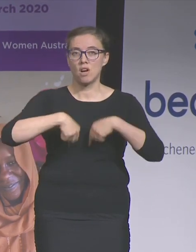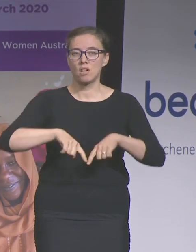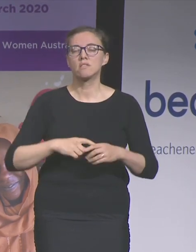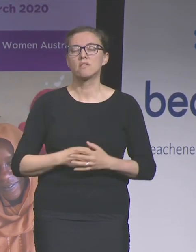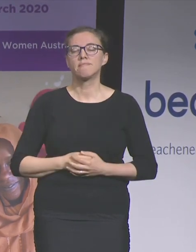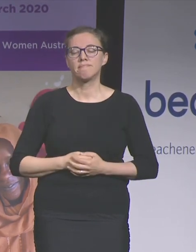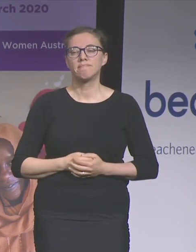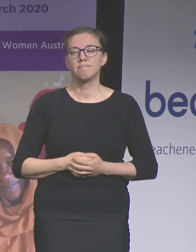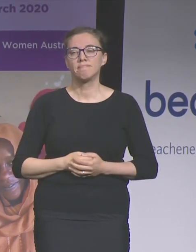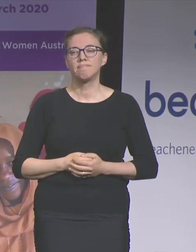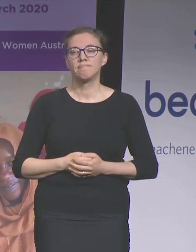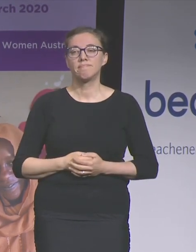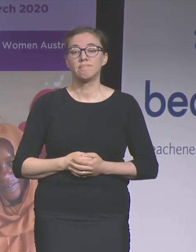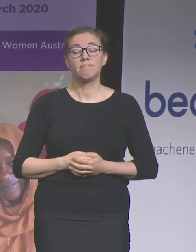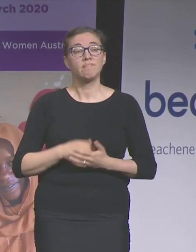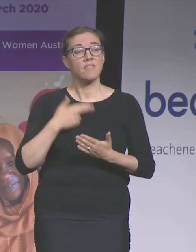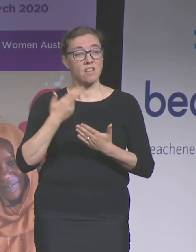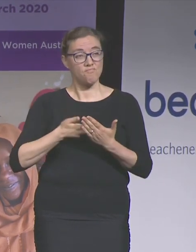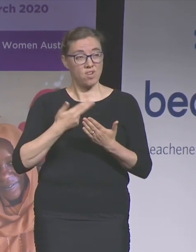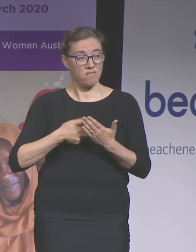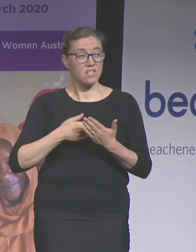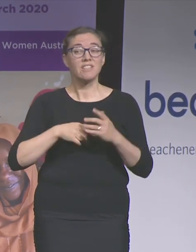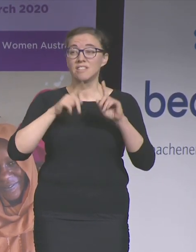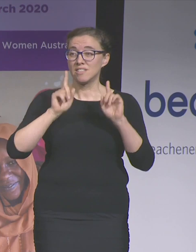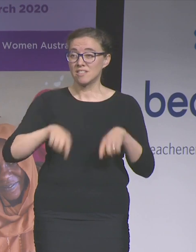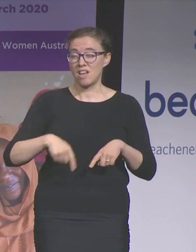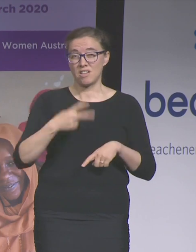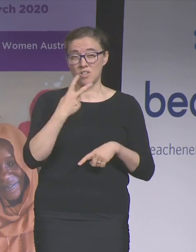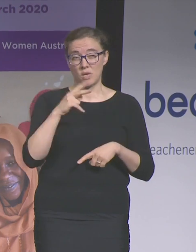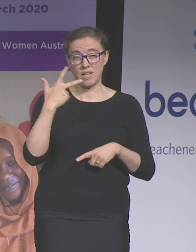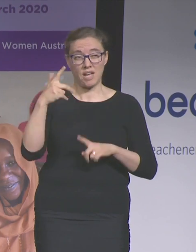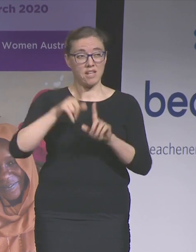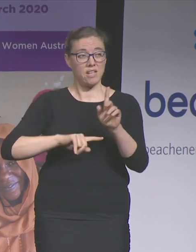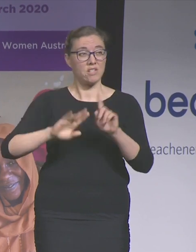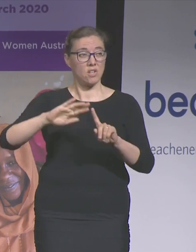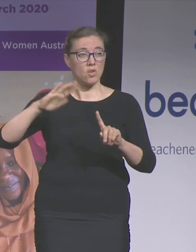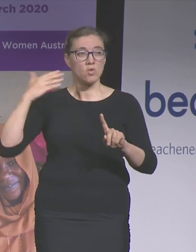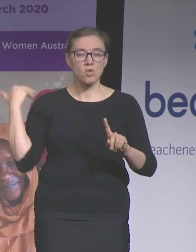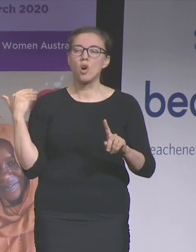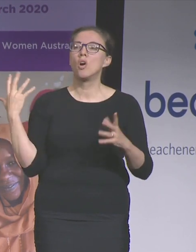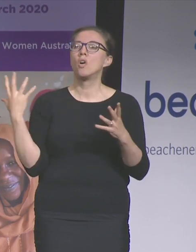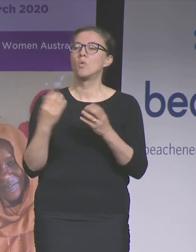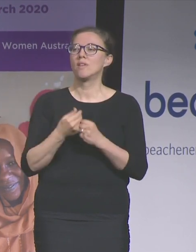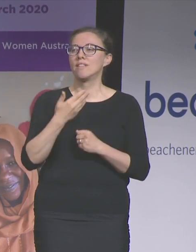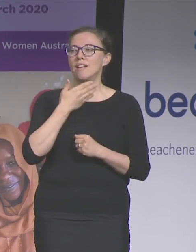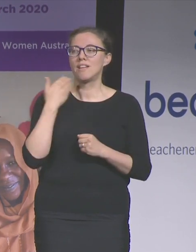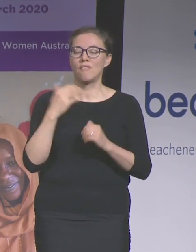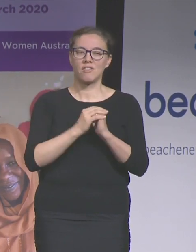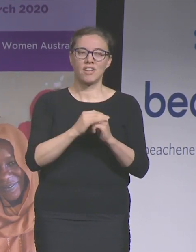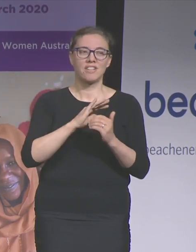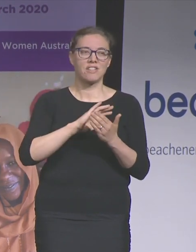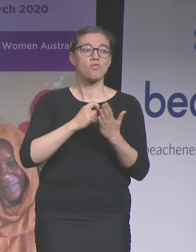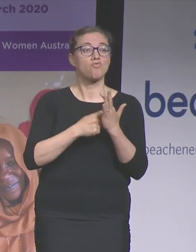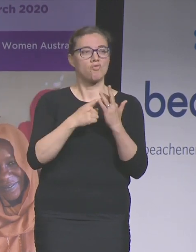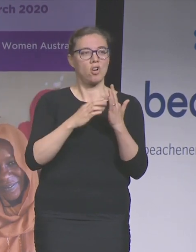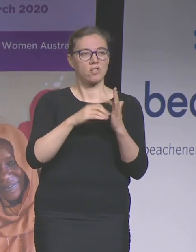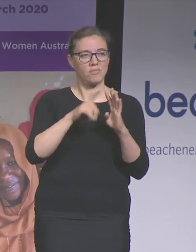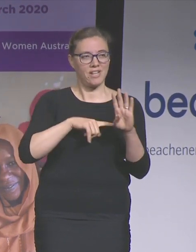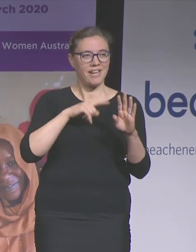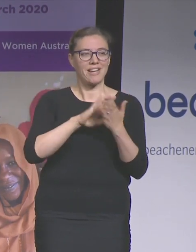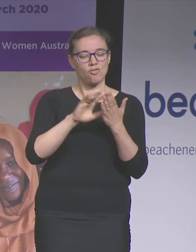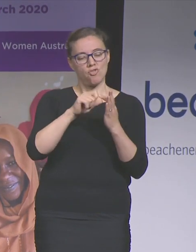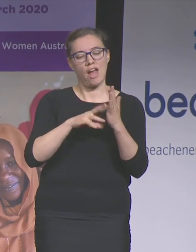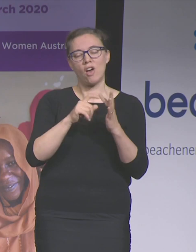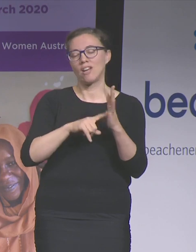The breakfast started 28 years ago with the support of our dear friends Rosemary Crowley and Heather Southcott.